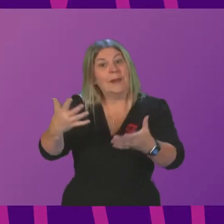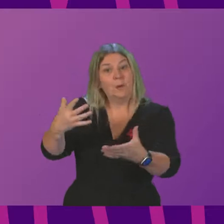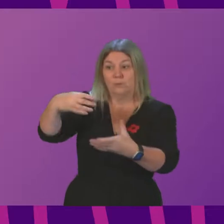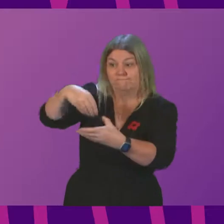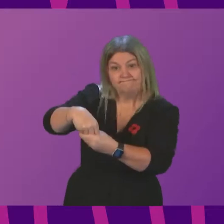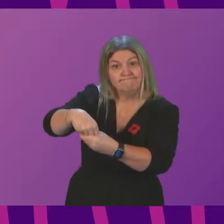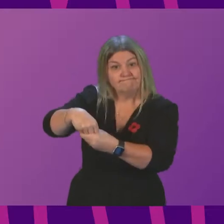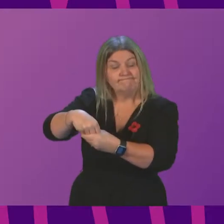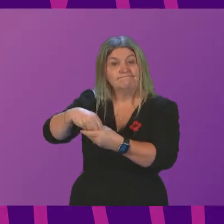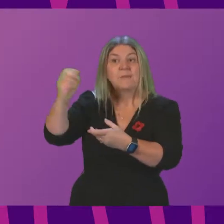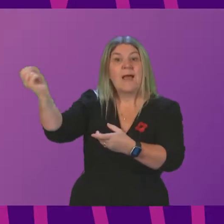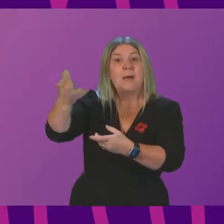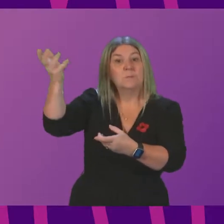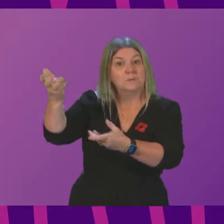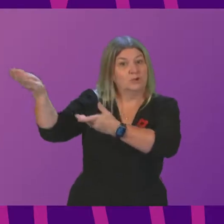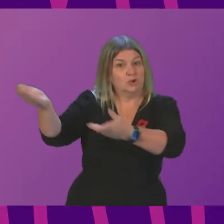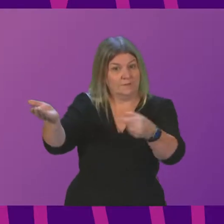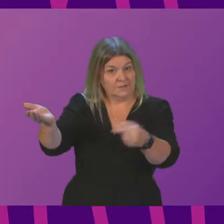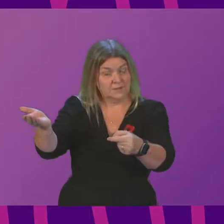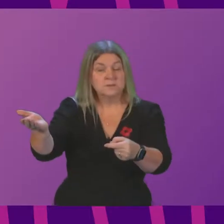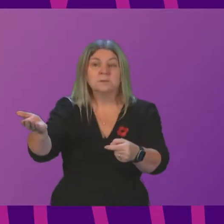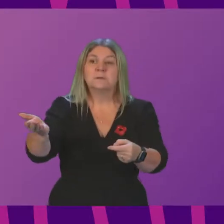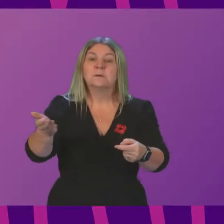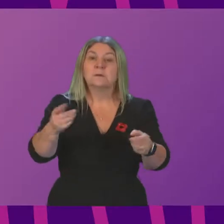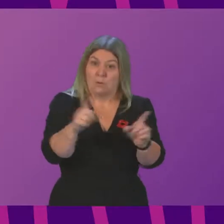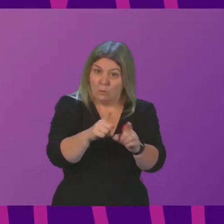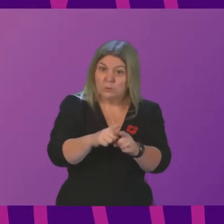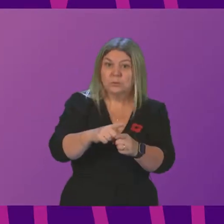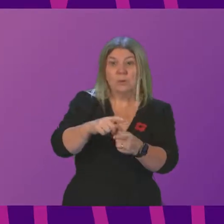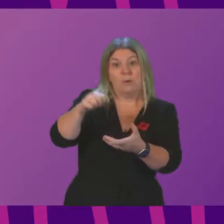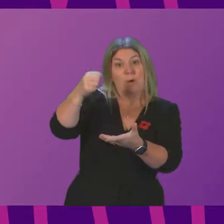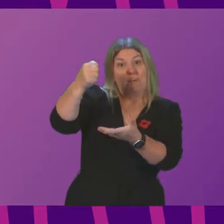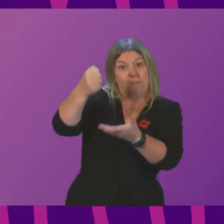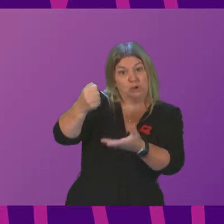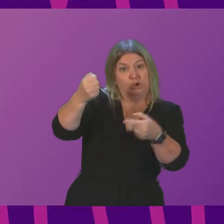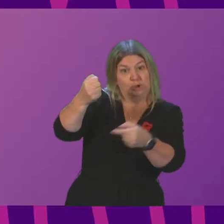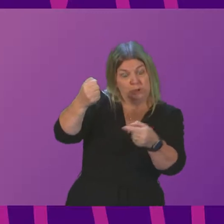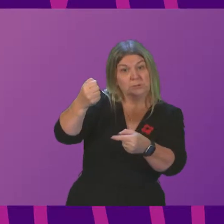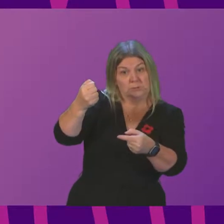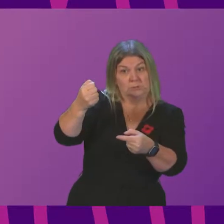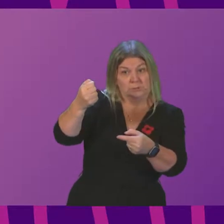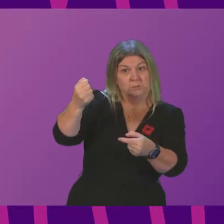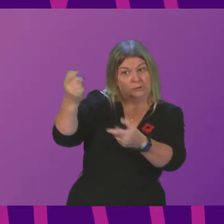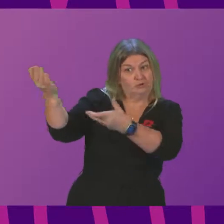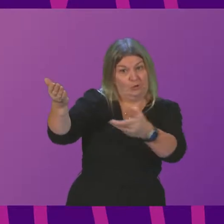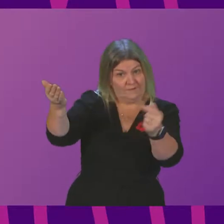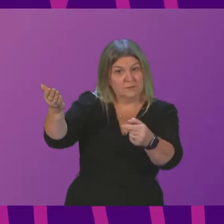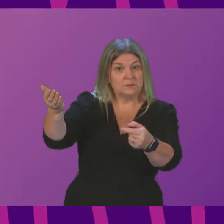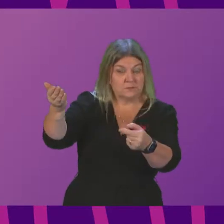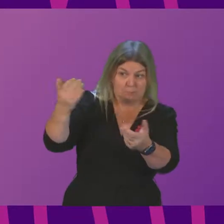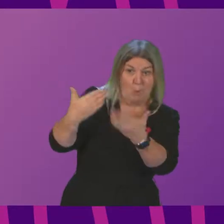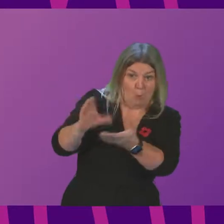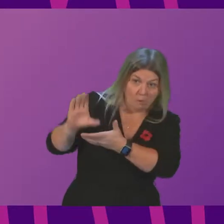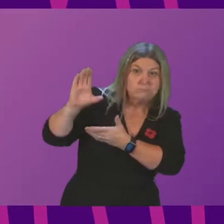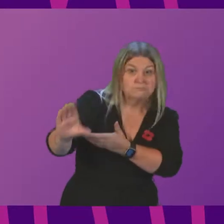We have seen an increase in the budget consistently of the Scottish Ambulance Service over the period in which this Government has been in office and